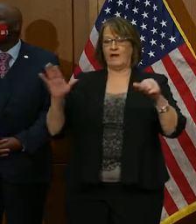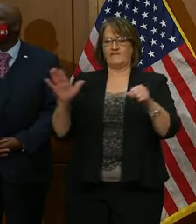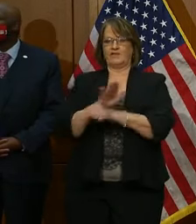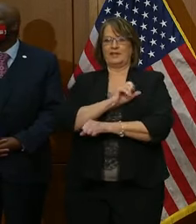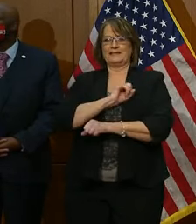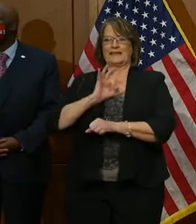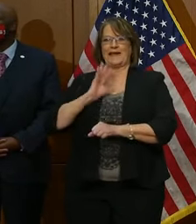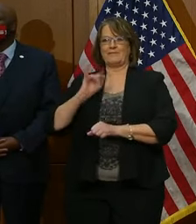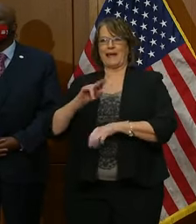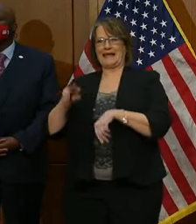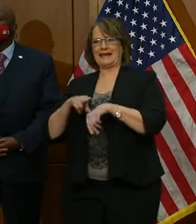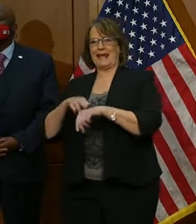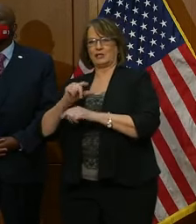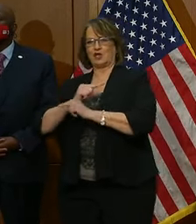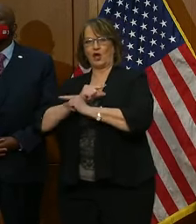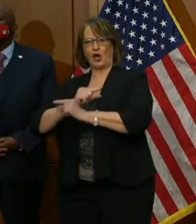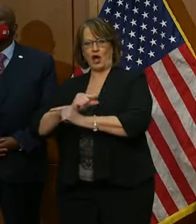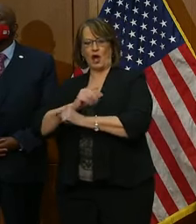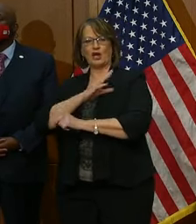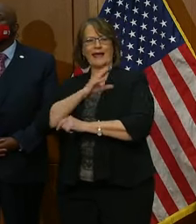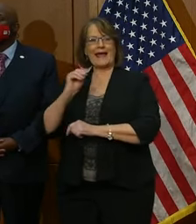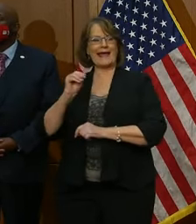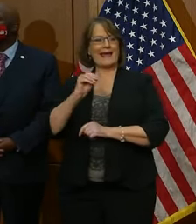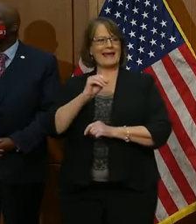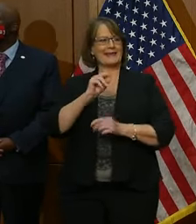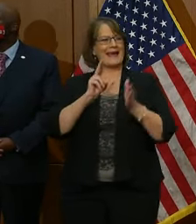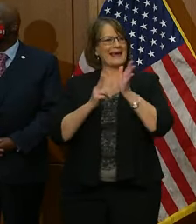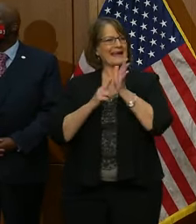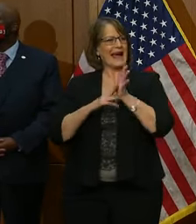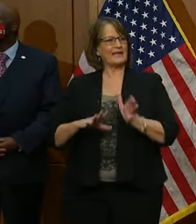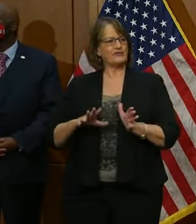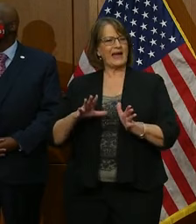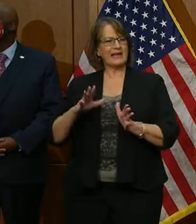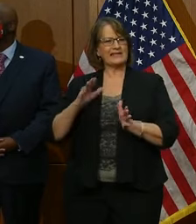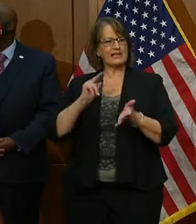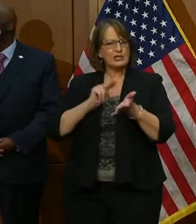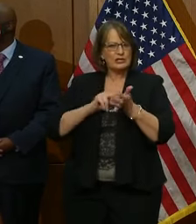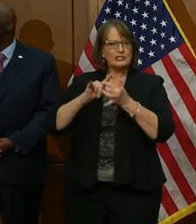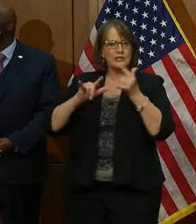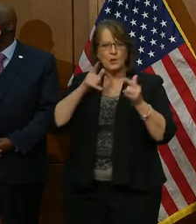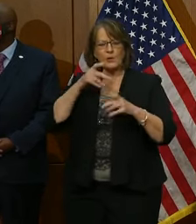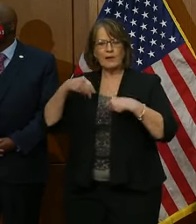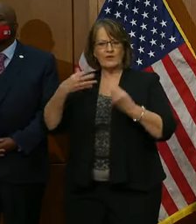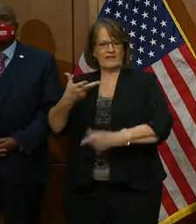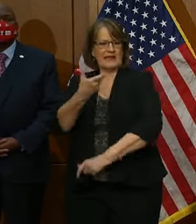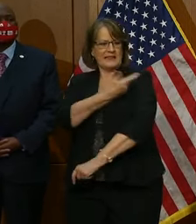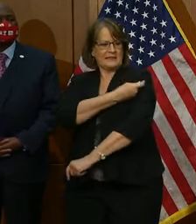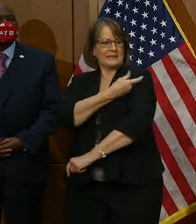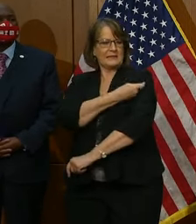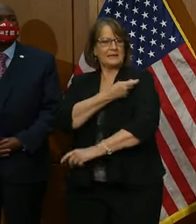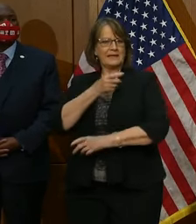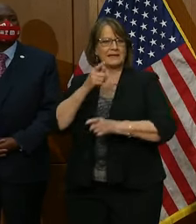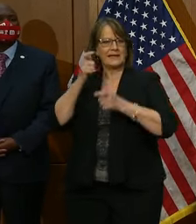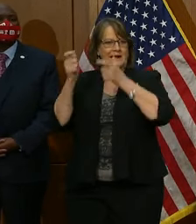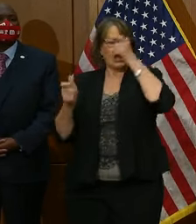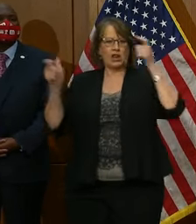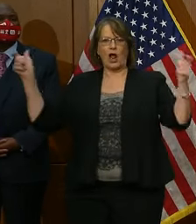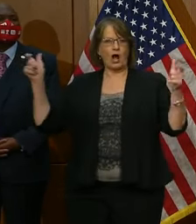Guard and by contracted vaccinators who will be able to provide this service in large scale.